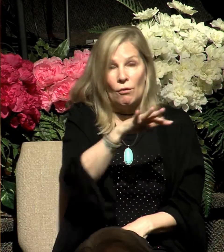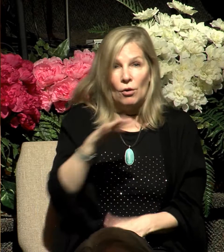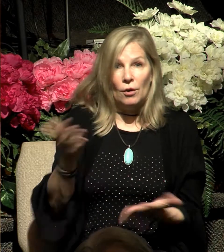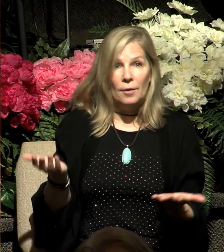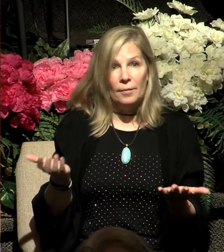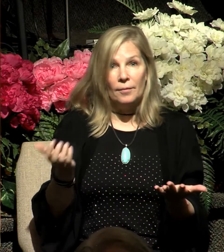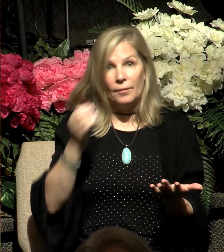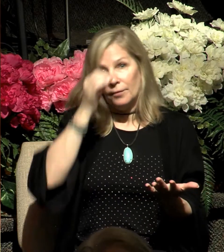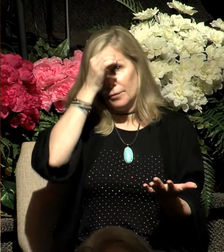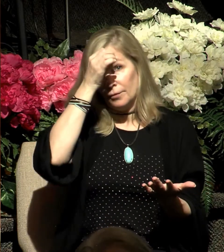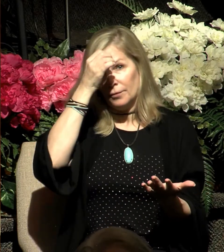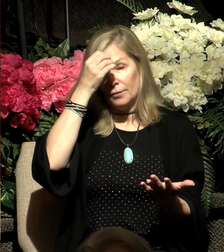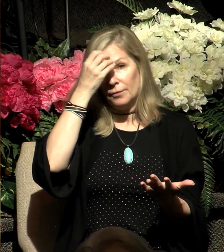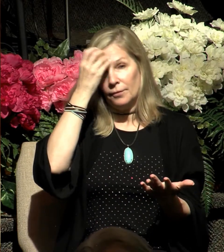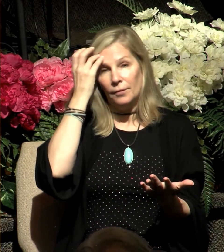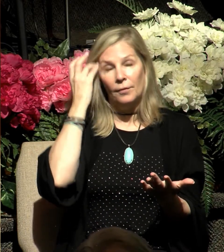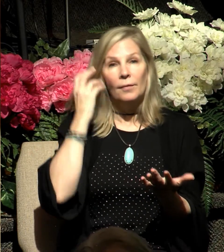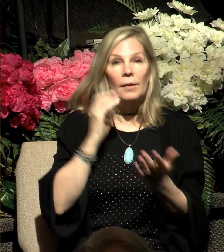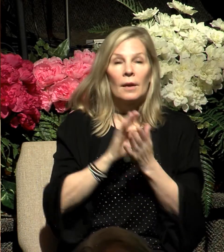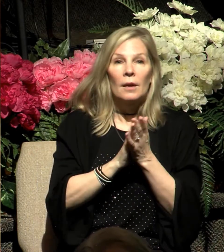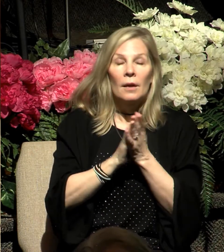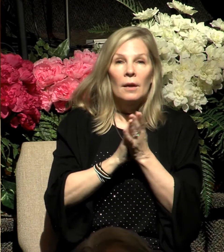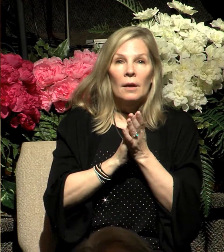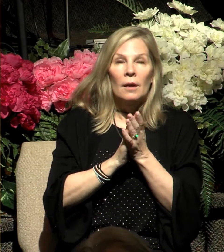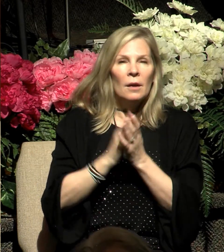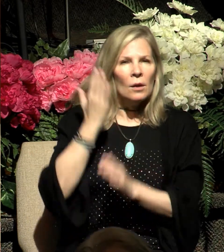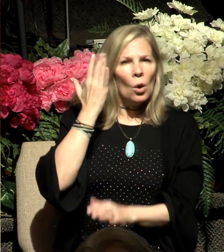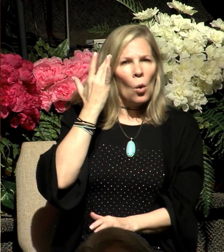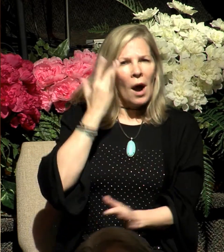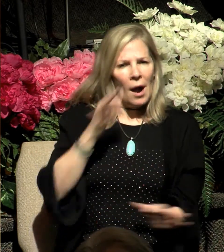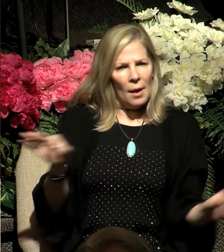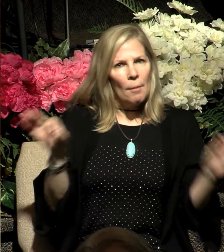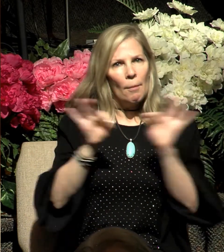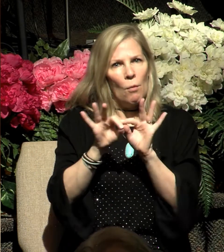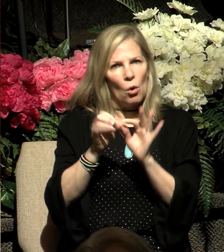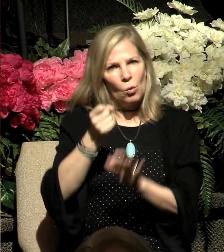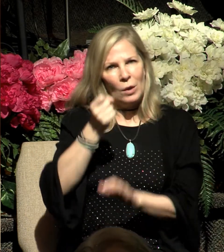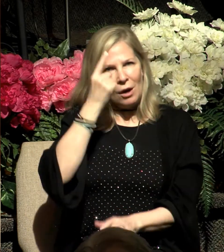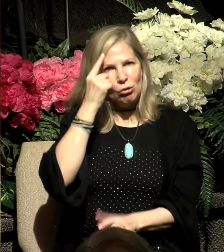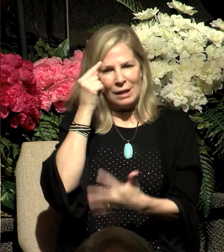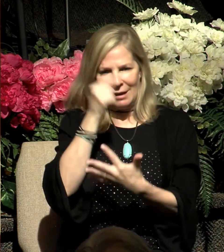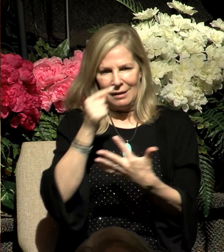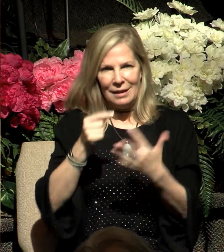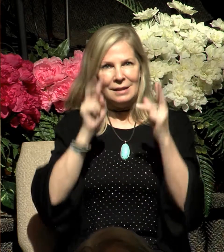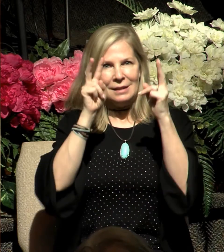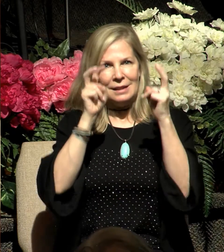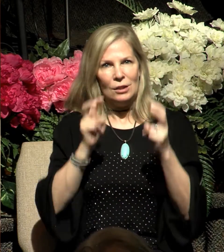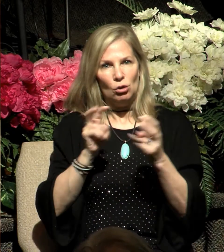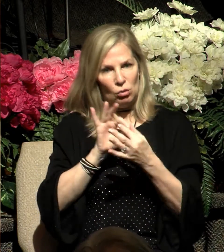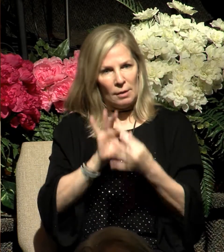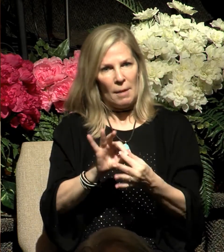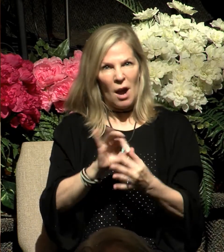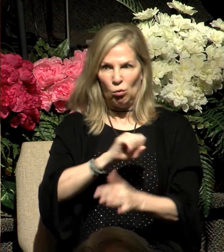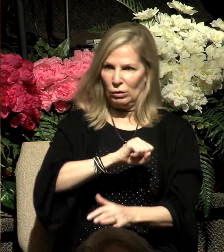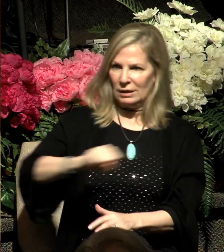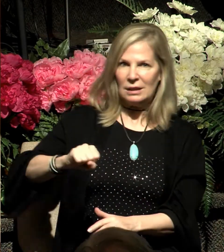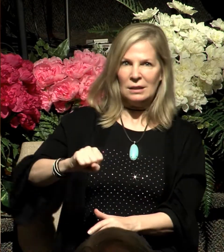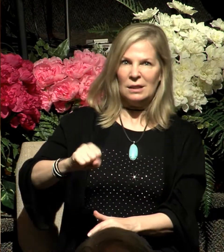the reason it's important for us to understand these issues about resisting the Lord is because